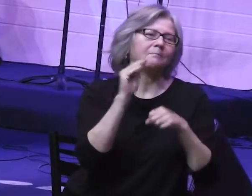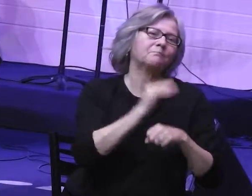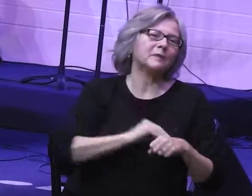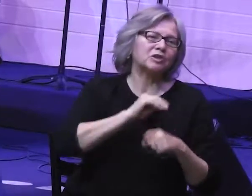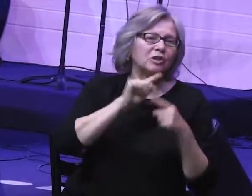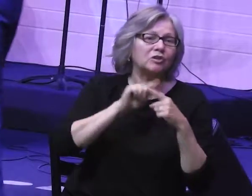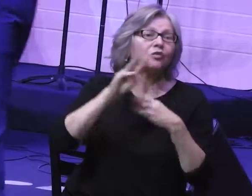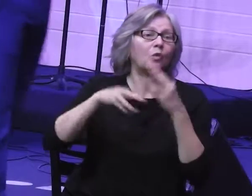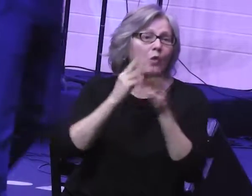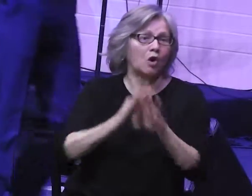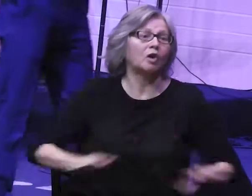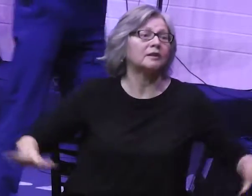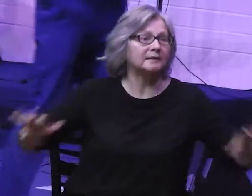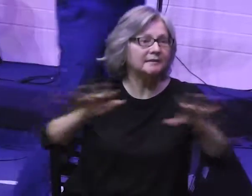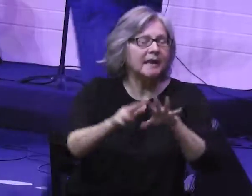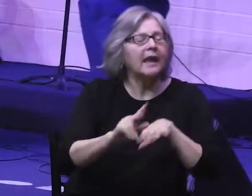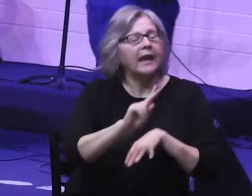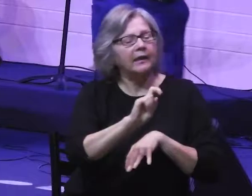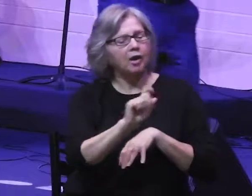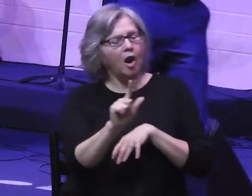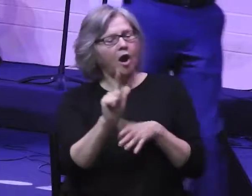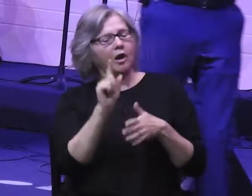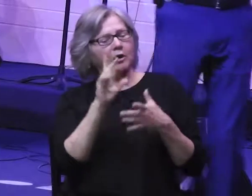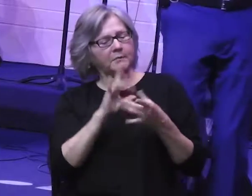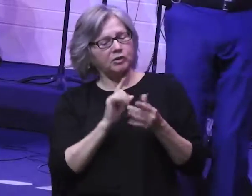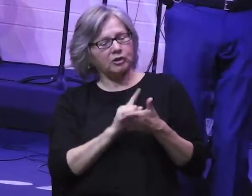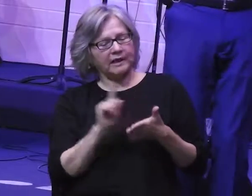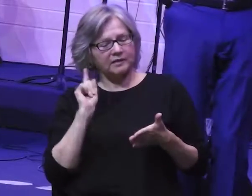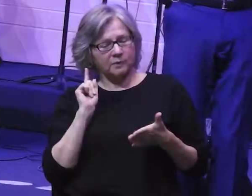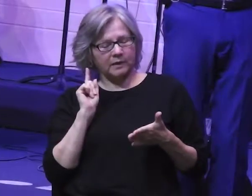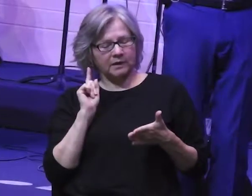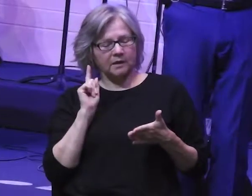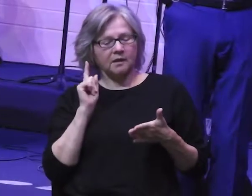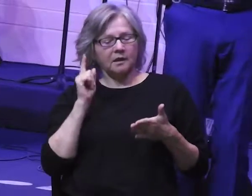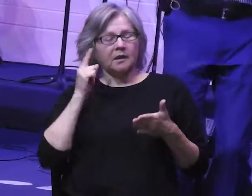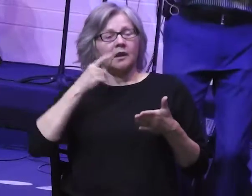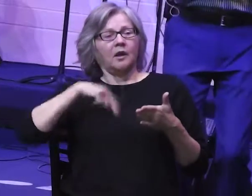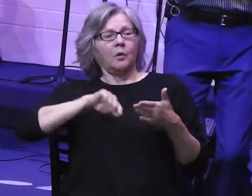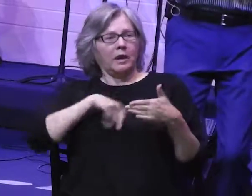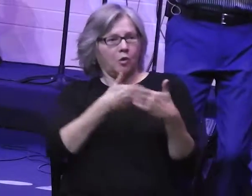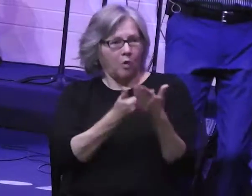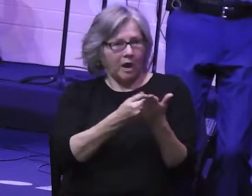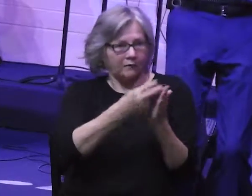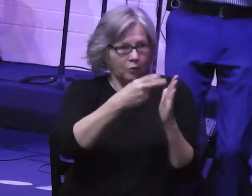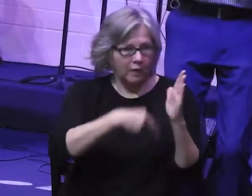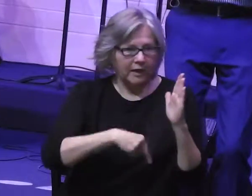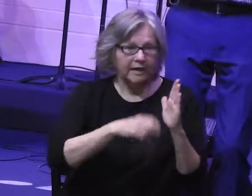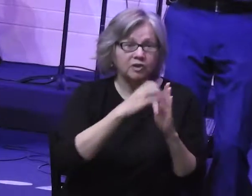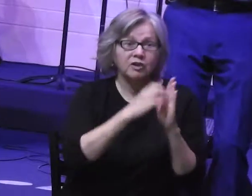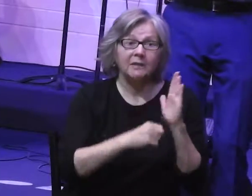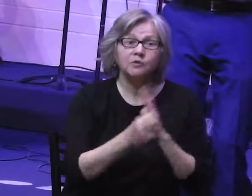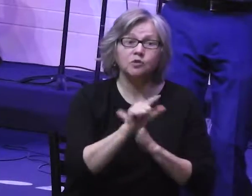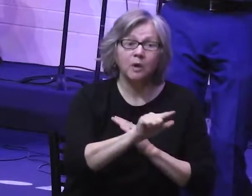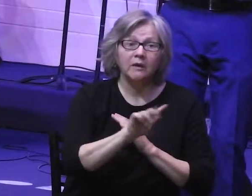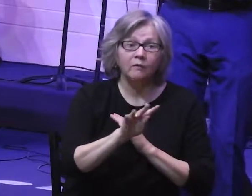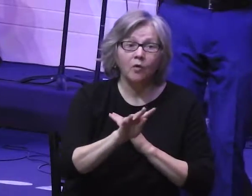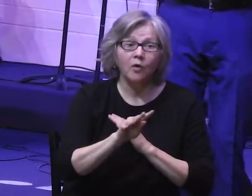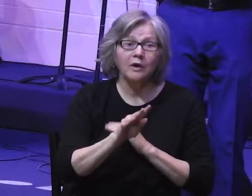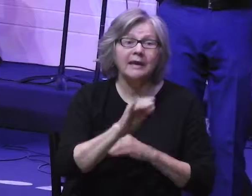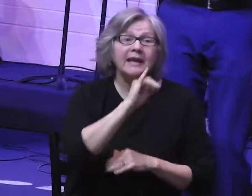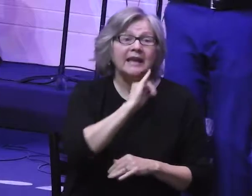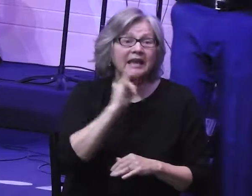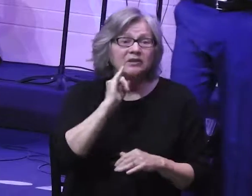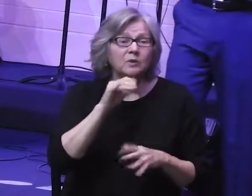world. And as Carl talked about last week, when we reach chapter 24, Israel gladly